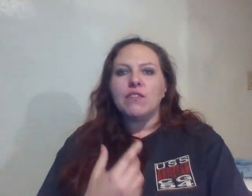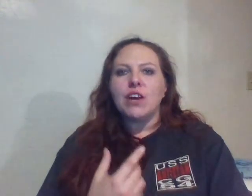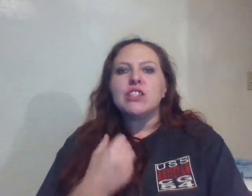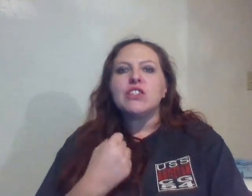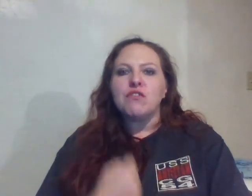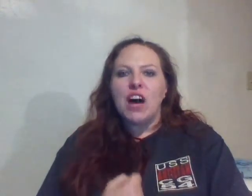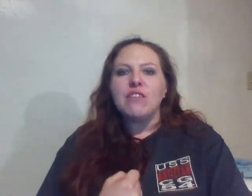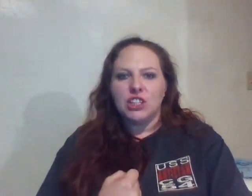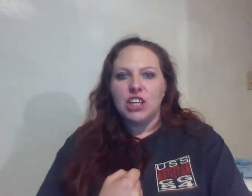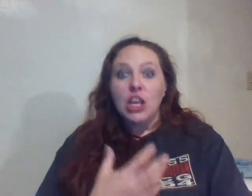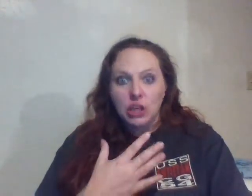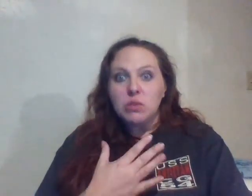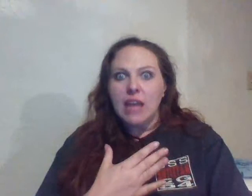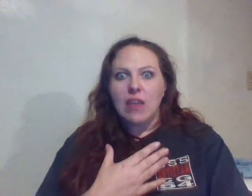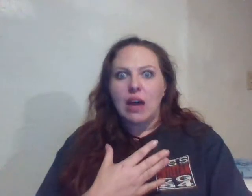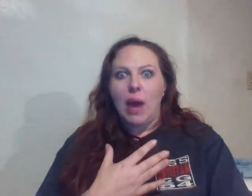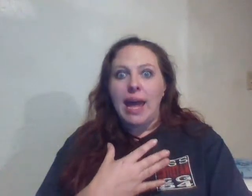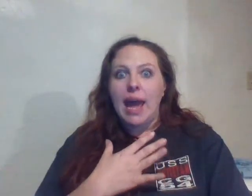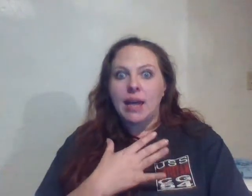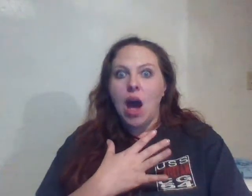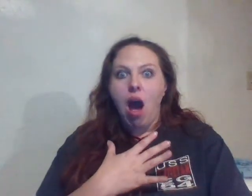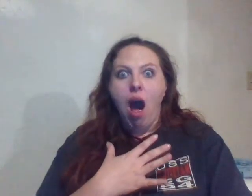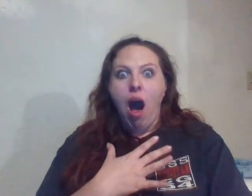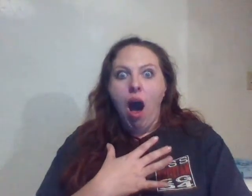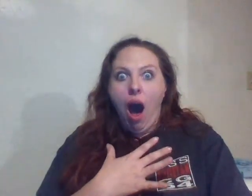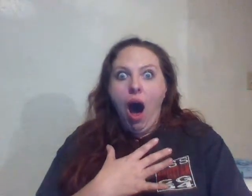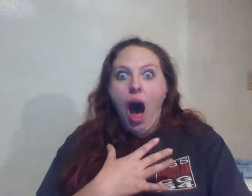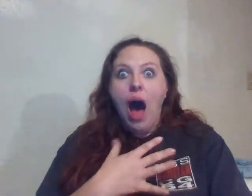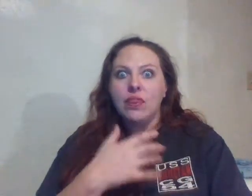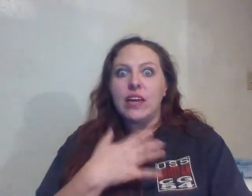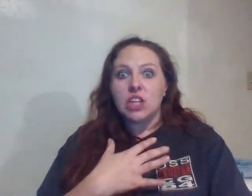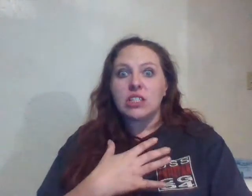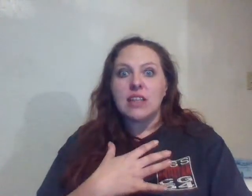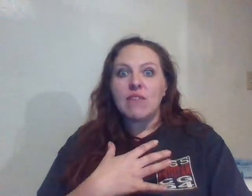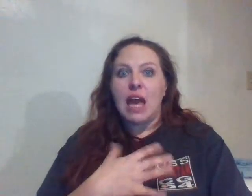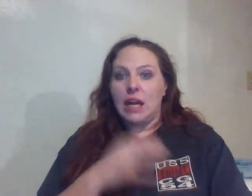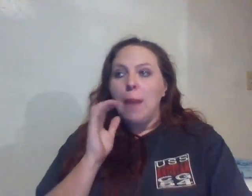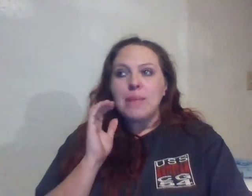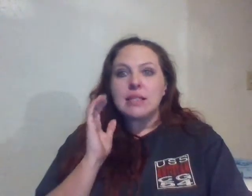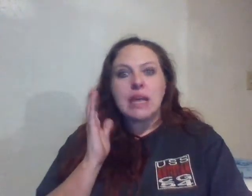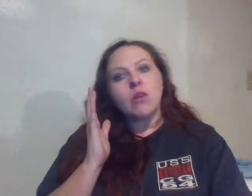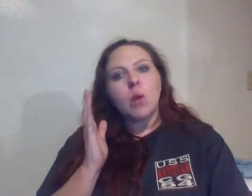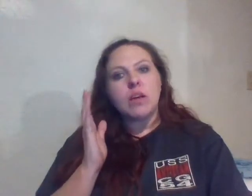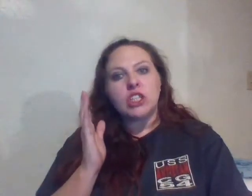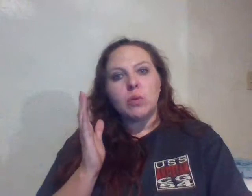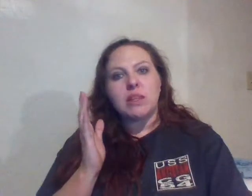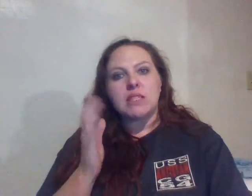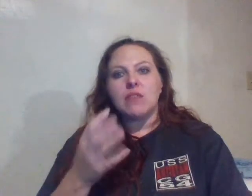very survival. You take that away and they start to suffocate because they don't know what to do with themselves.